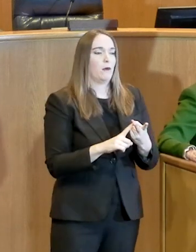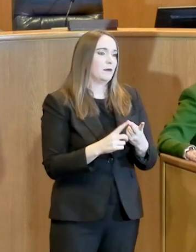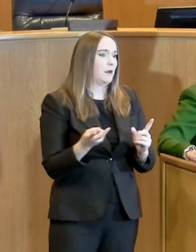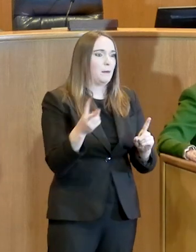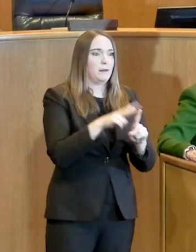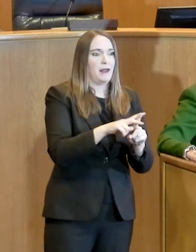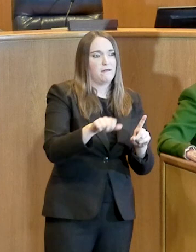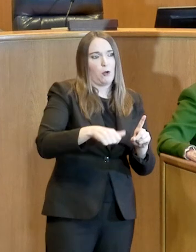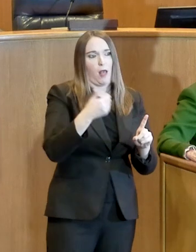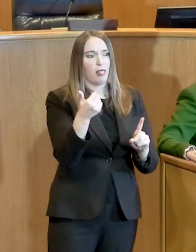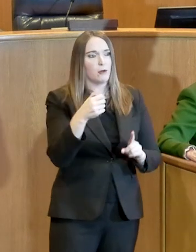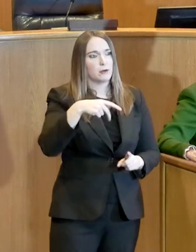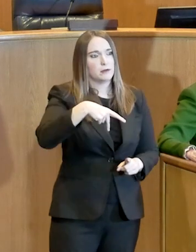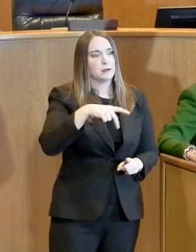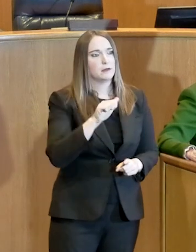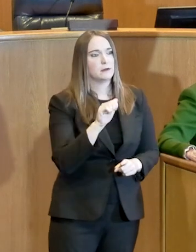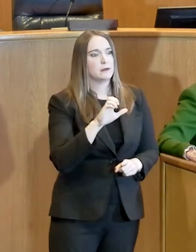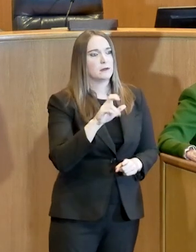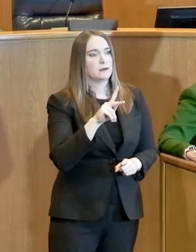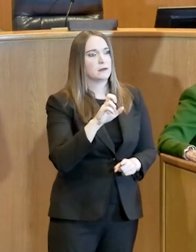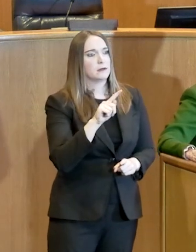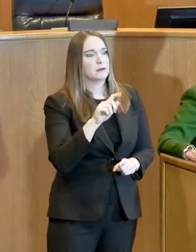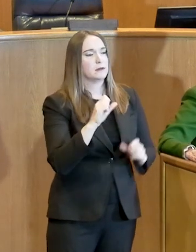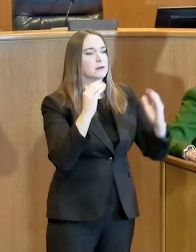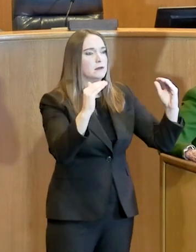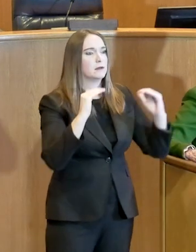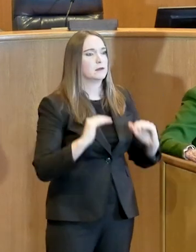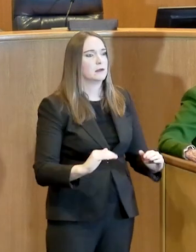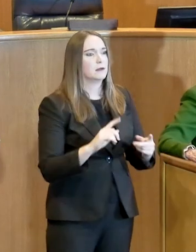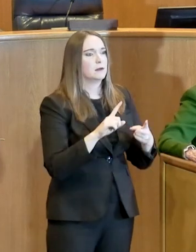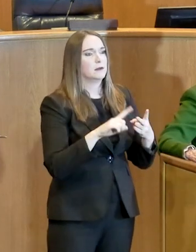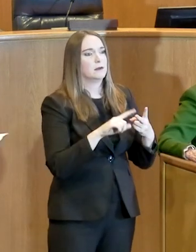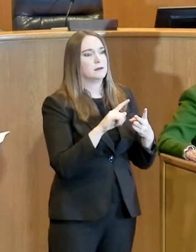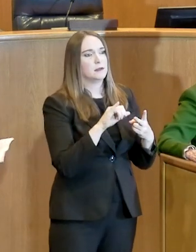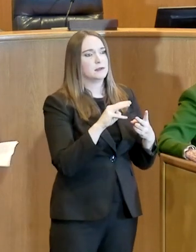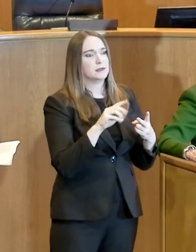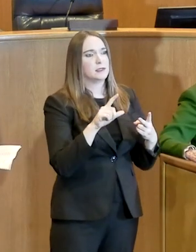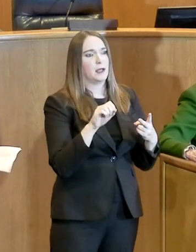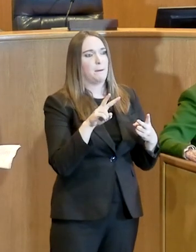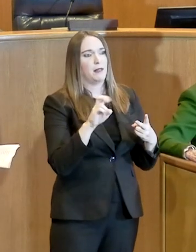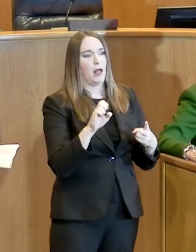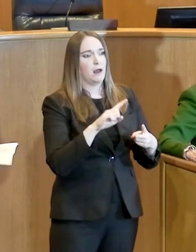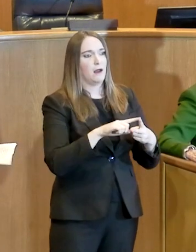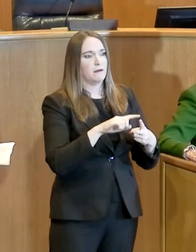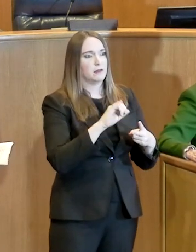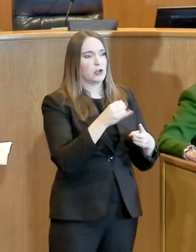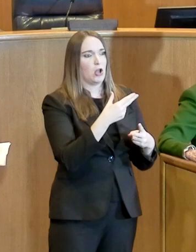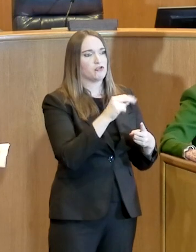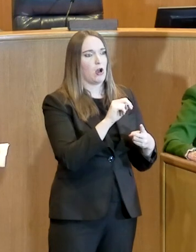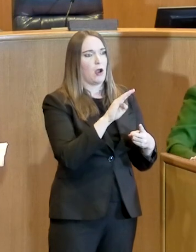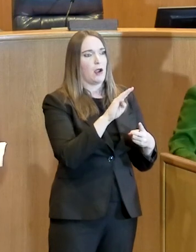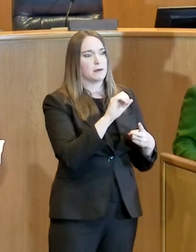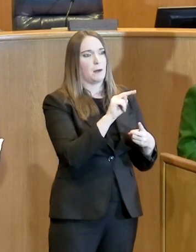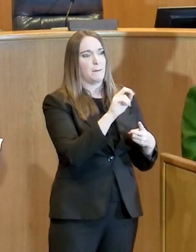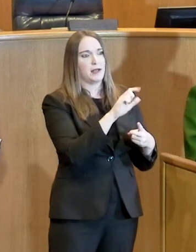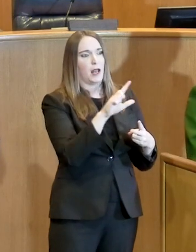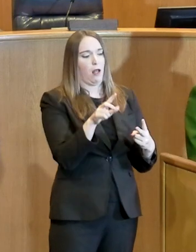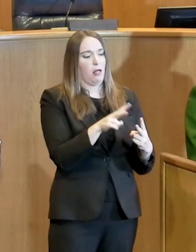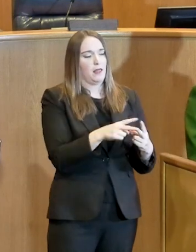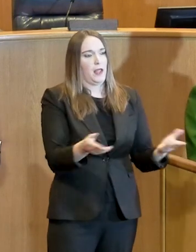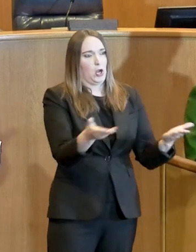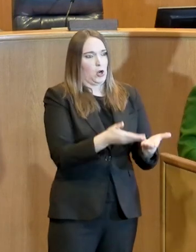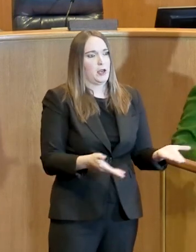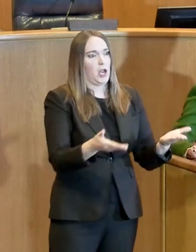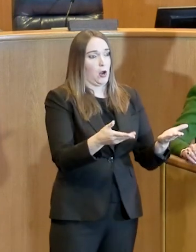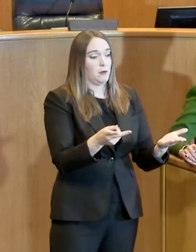men here with us today. John Bunnell is here, Tim Love is here, and others from the Restaurant Association that we've been working very